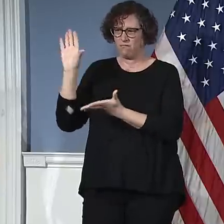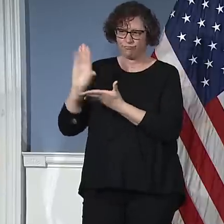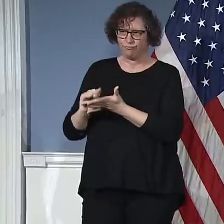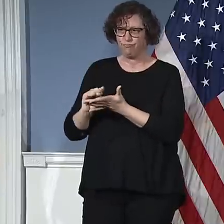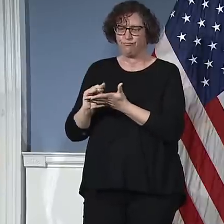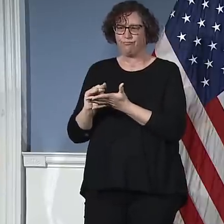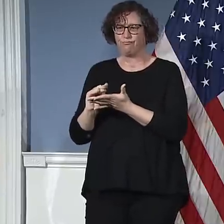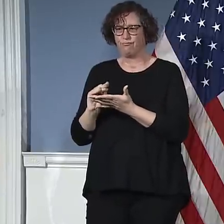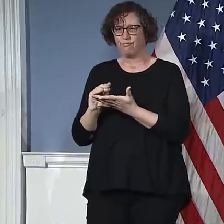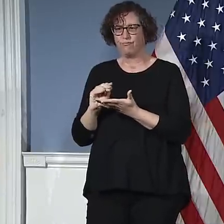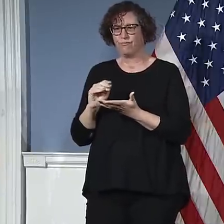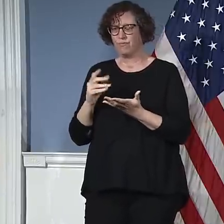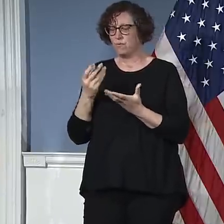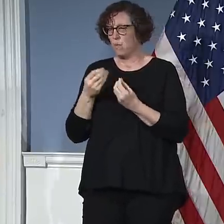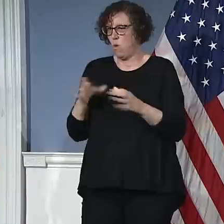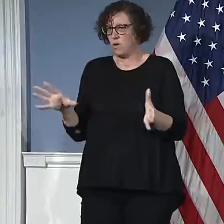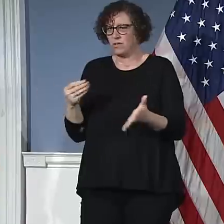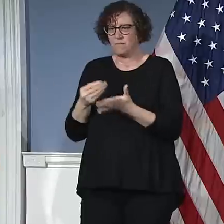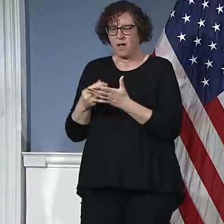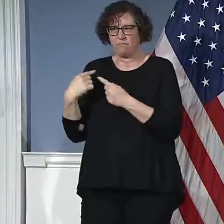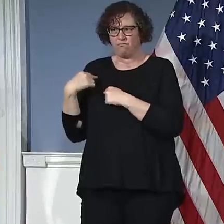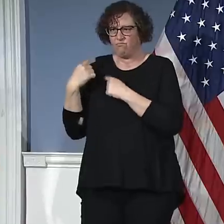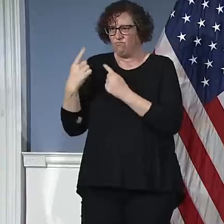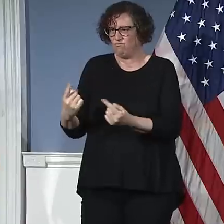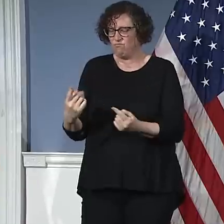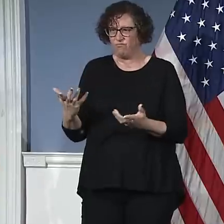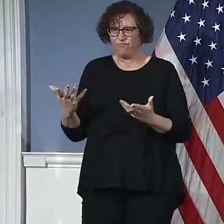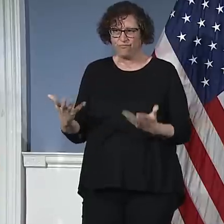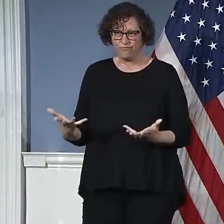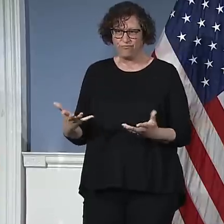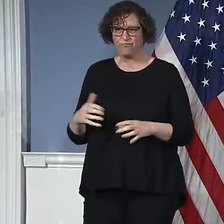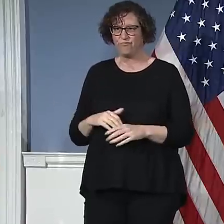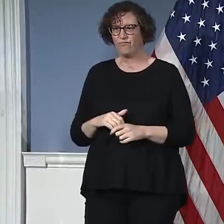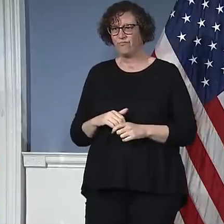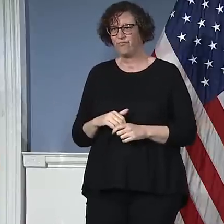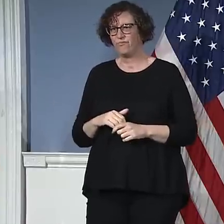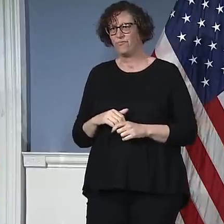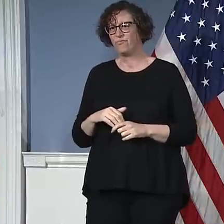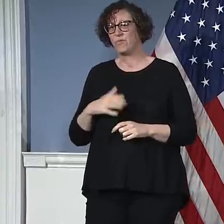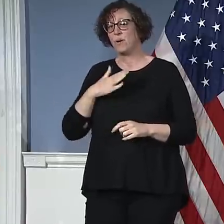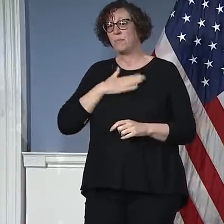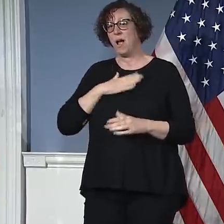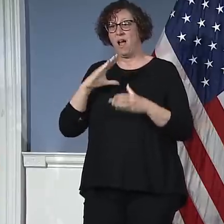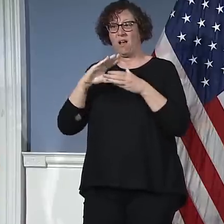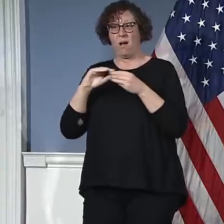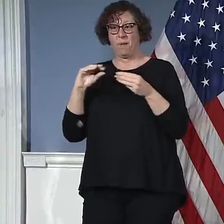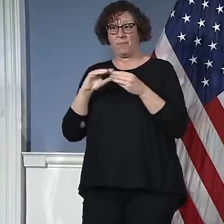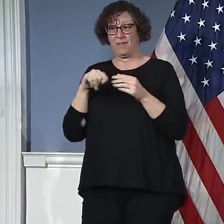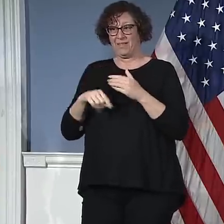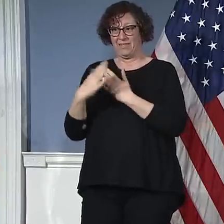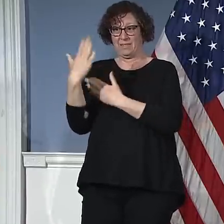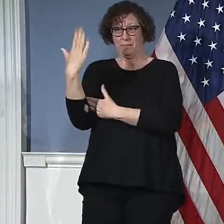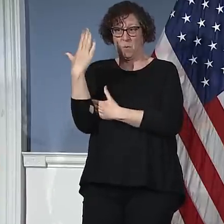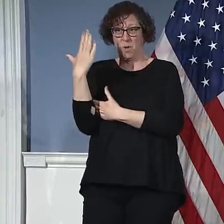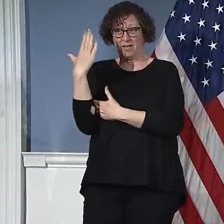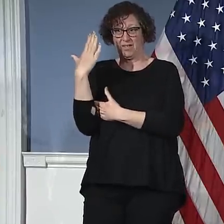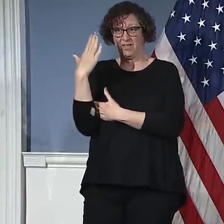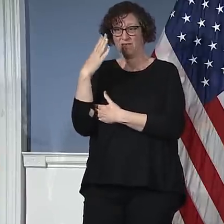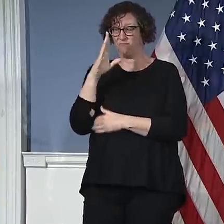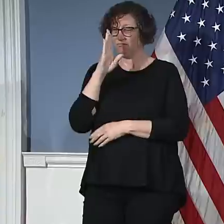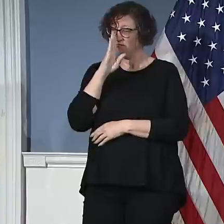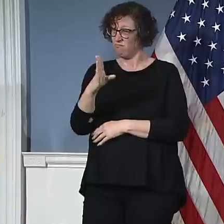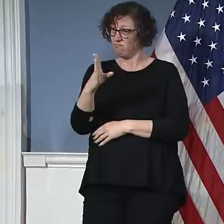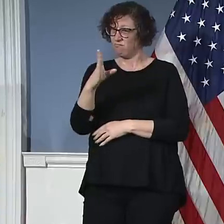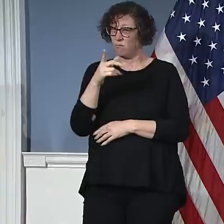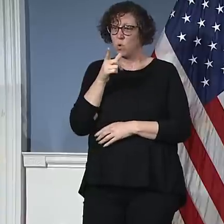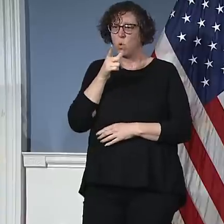So my comment this morning was directed specifically at our colleagues in the Congress who are making a decision as we speak. And I have not